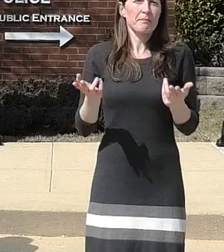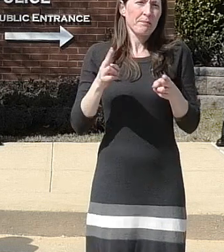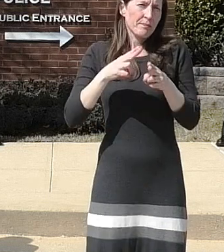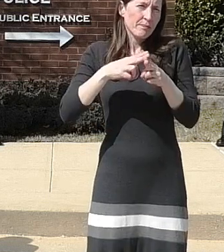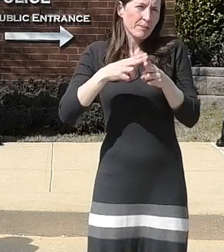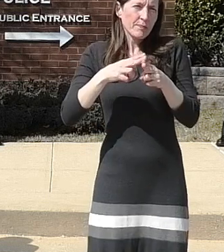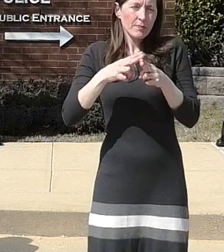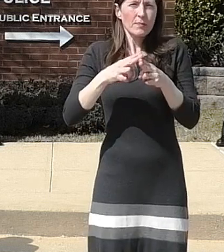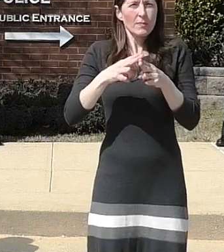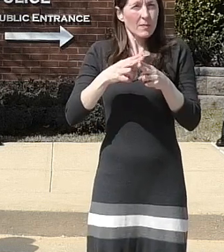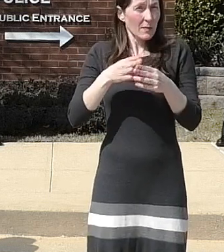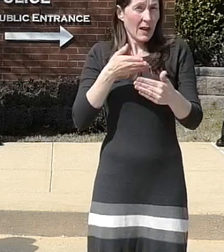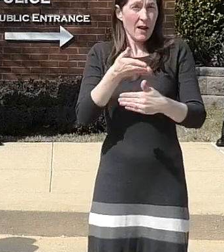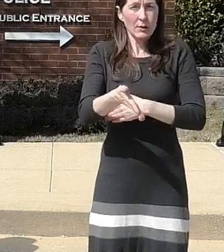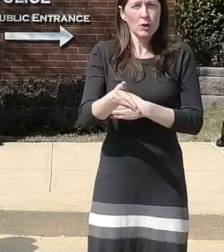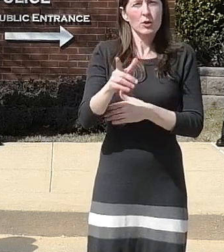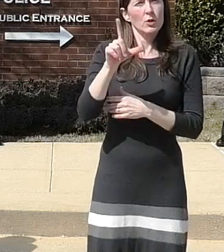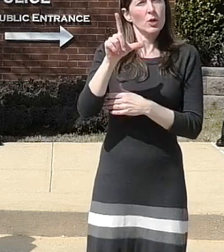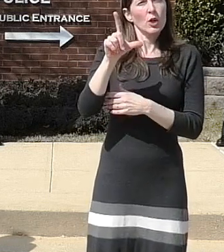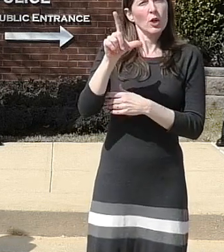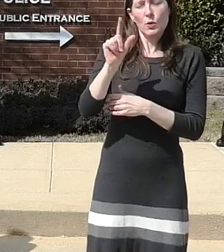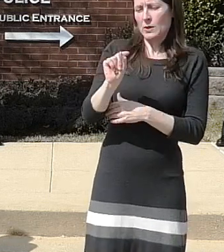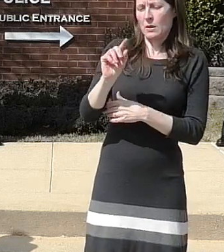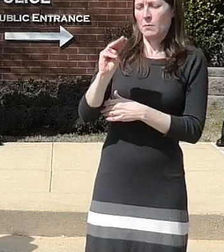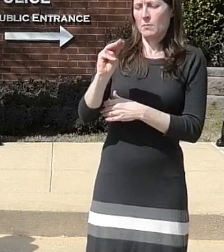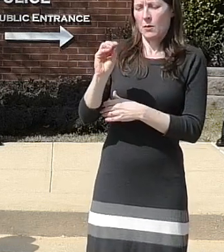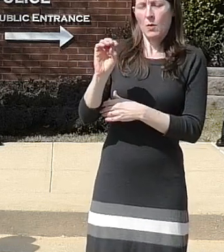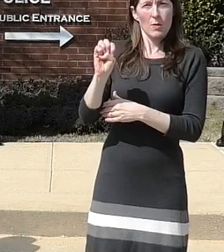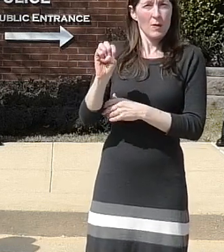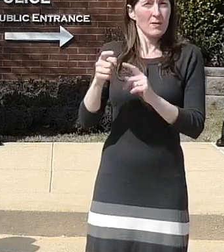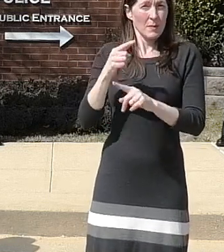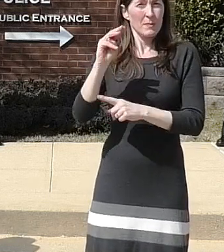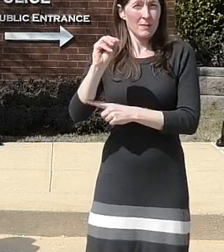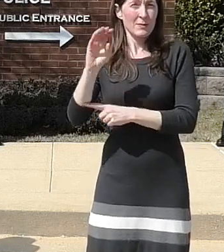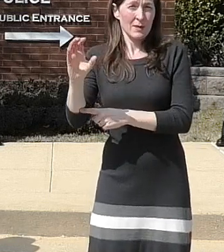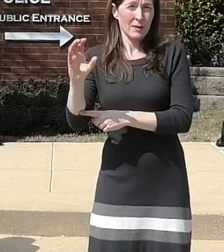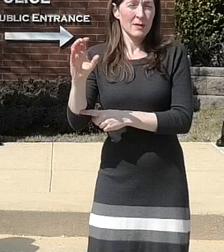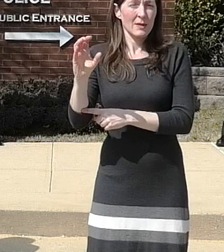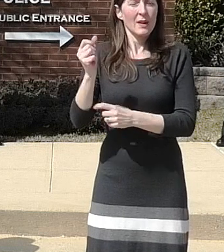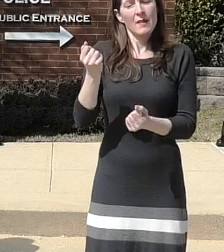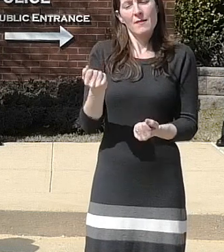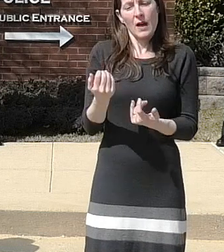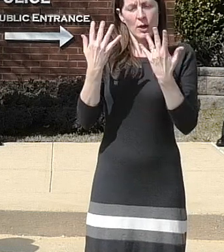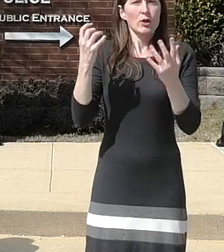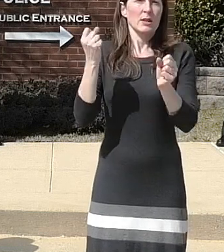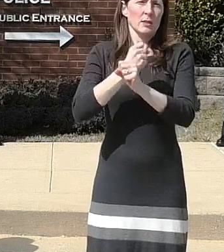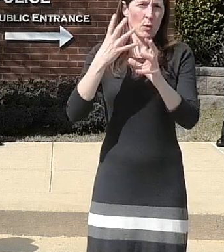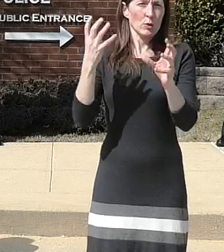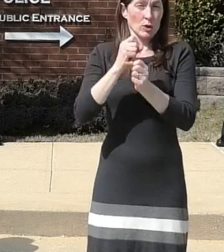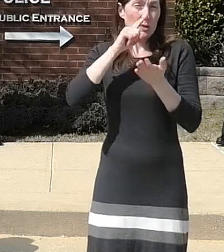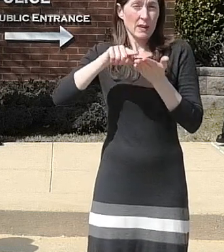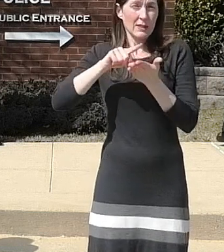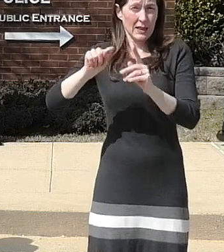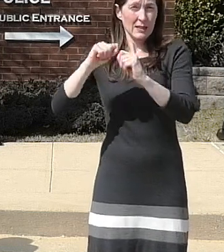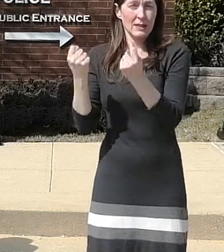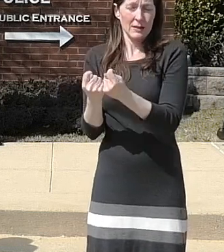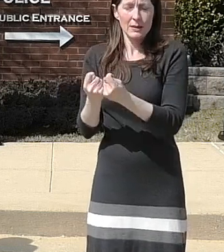lieutenant mo from montgomery county fire and explosives investigation figured out